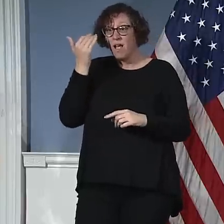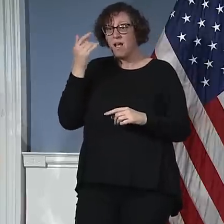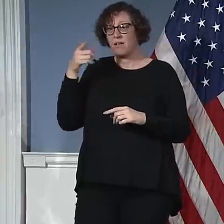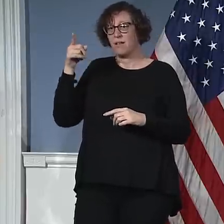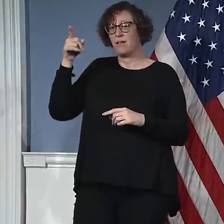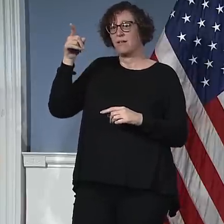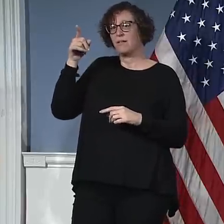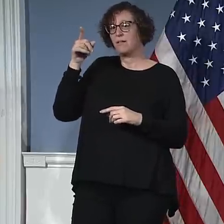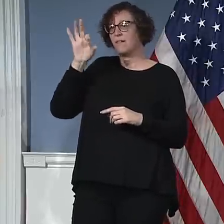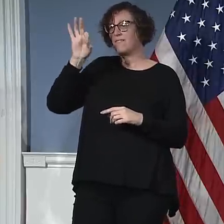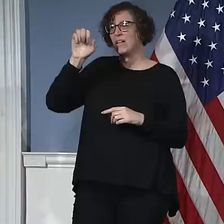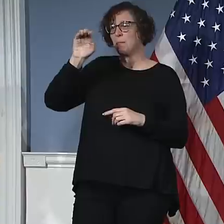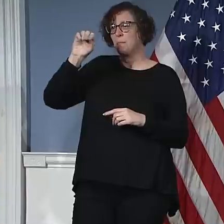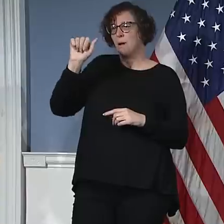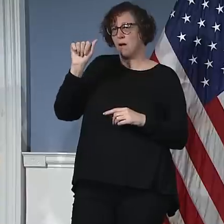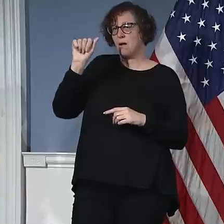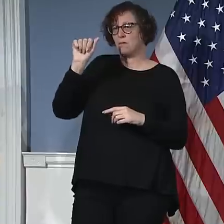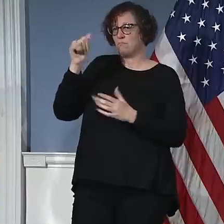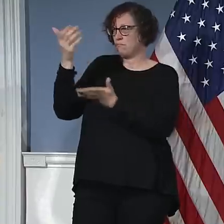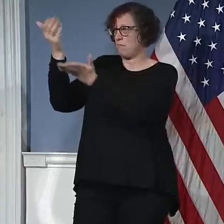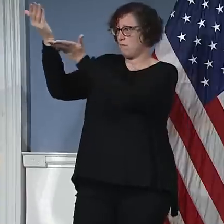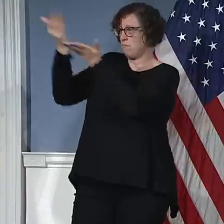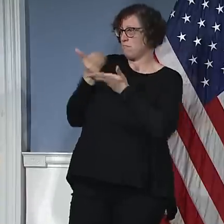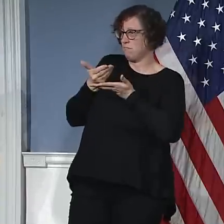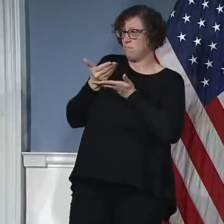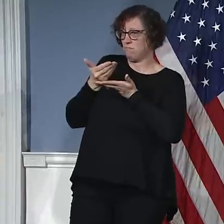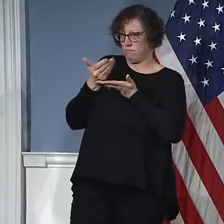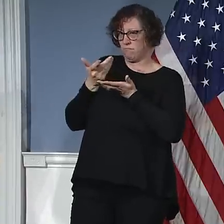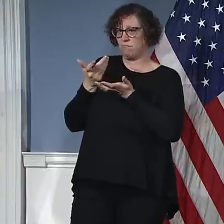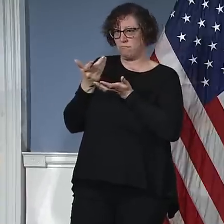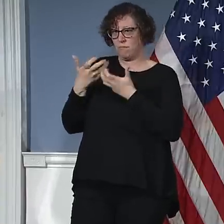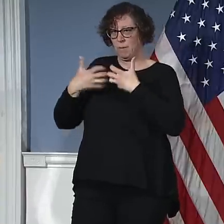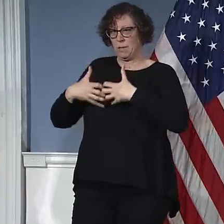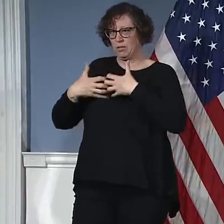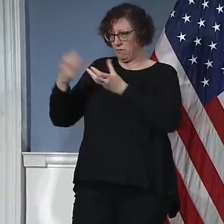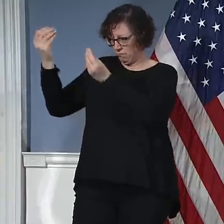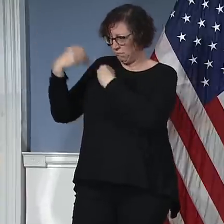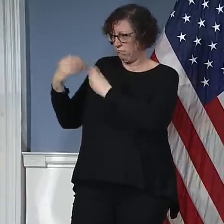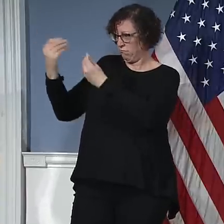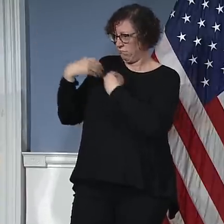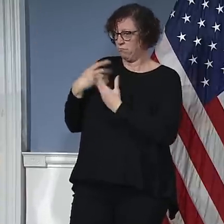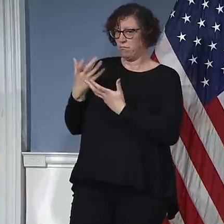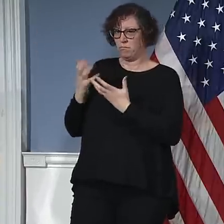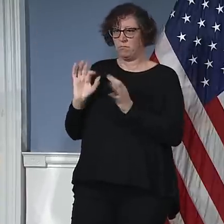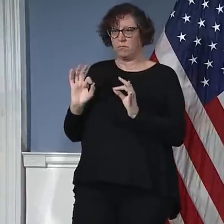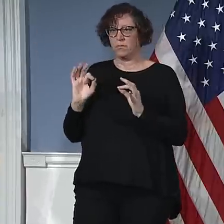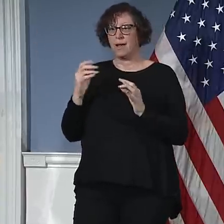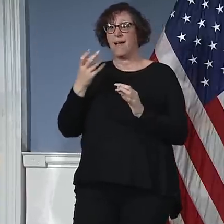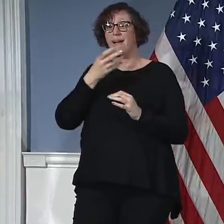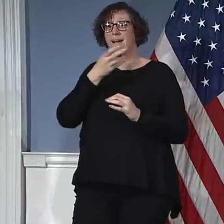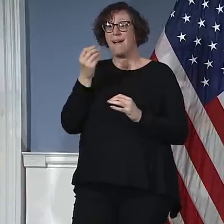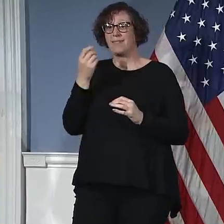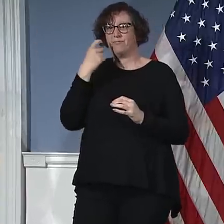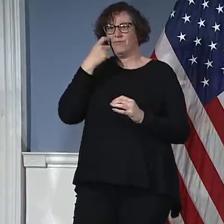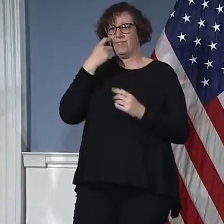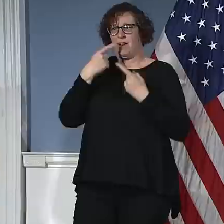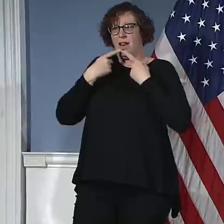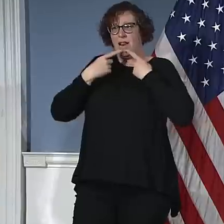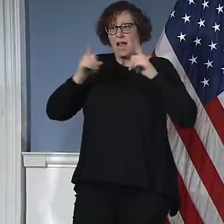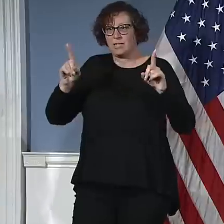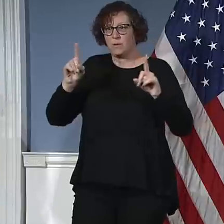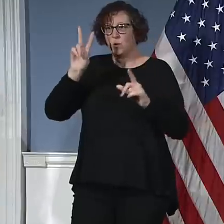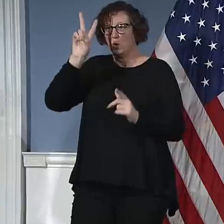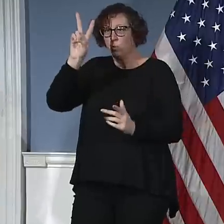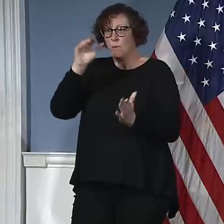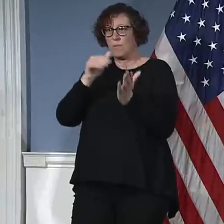FEMA and the announcement of the 2,000 more that we hope to receive as early as